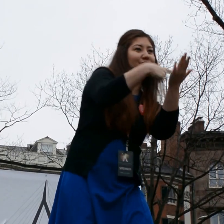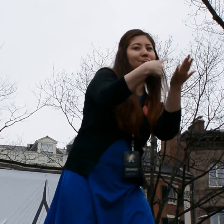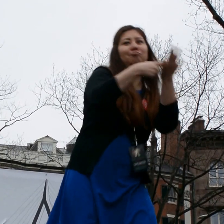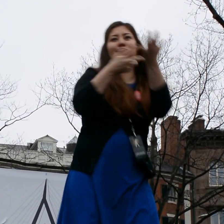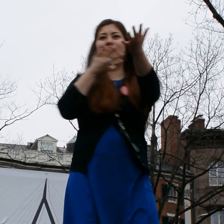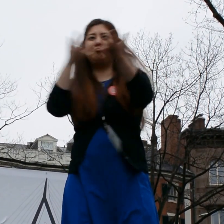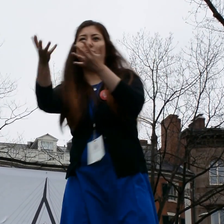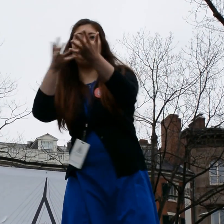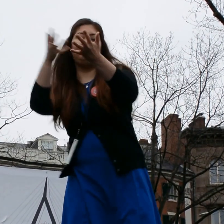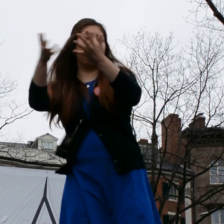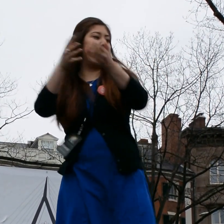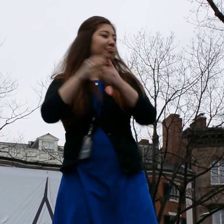interactions.